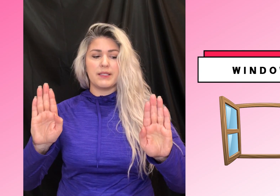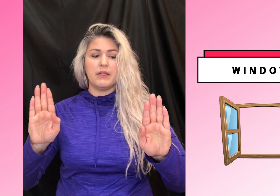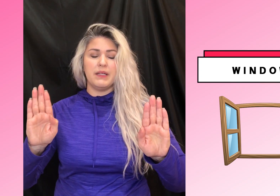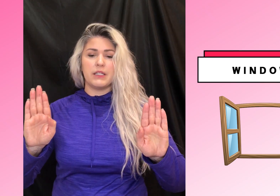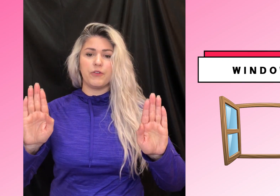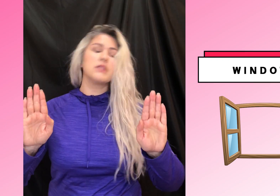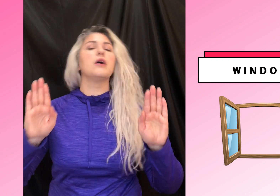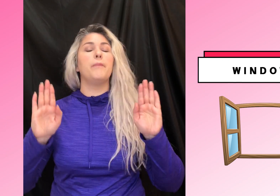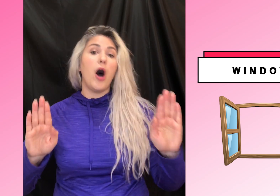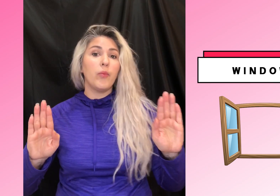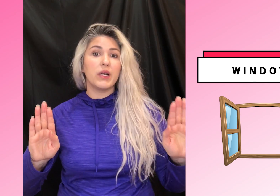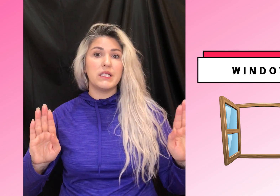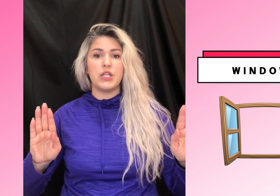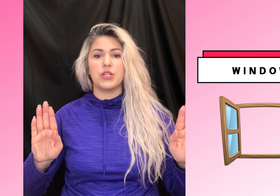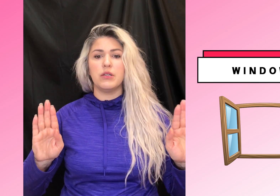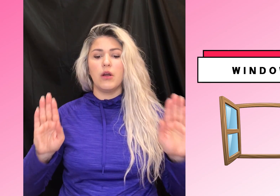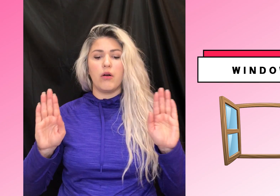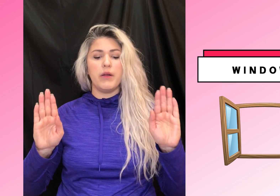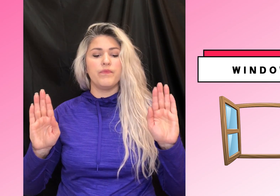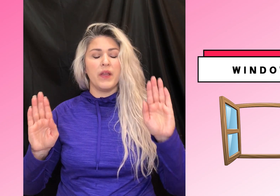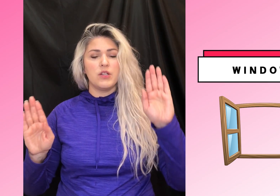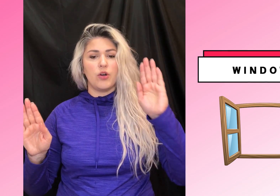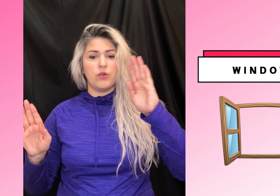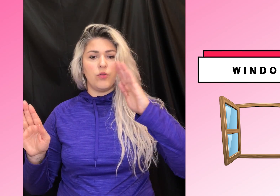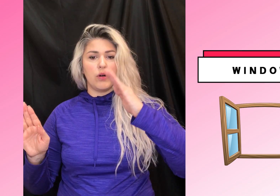it's going to be a different palm orientation. All right. So your